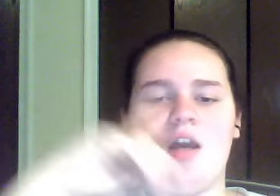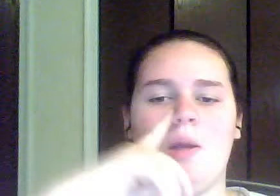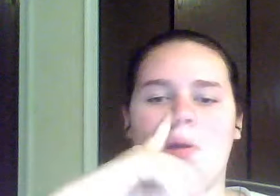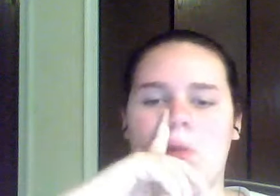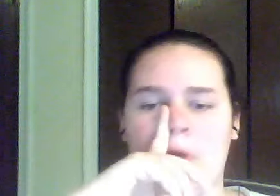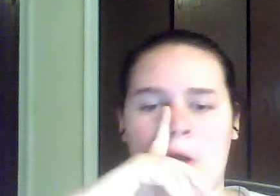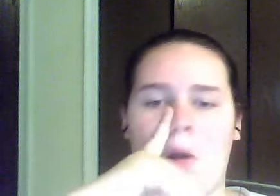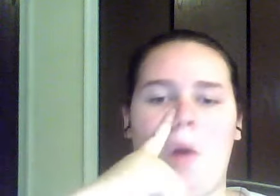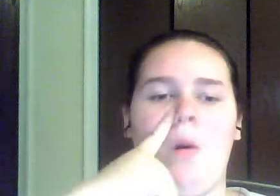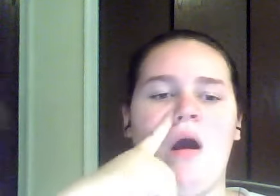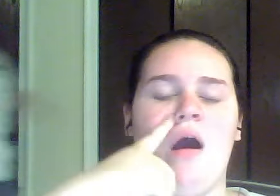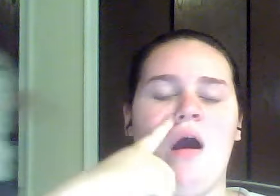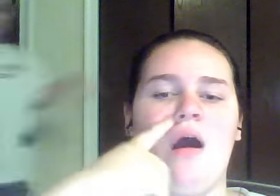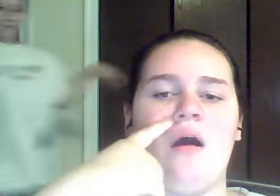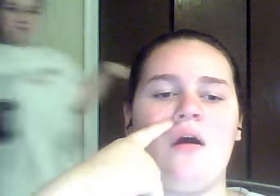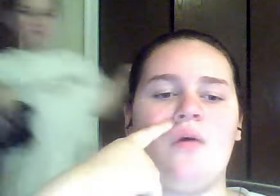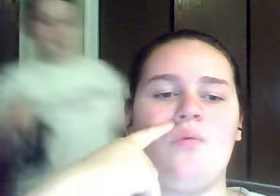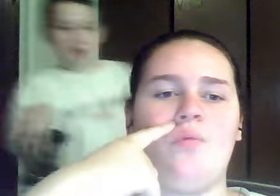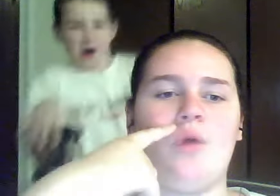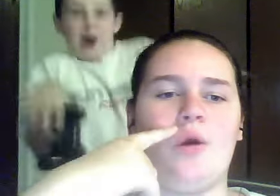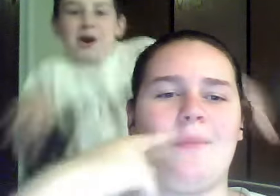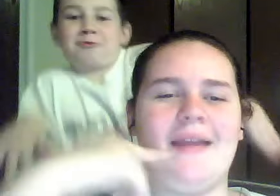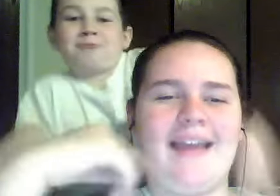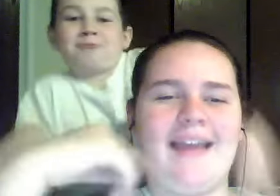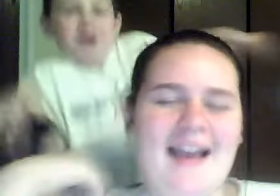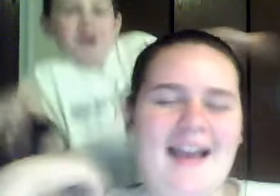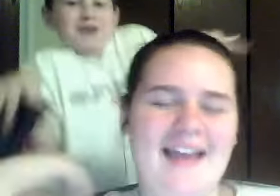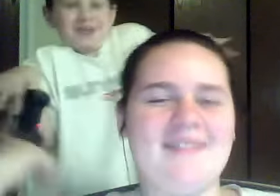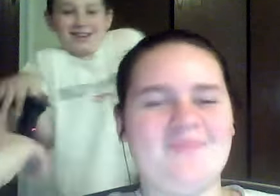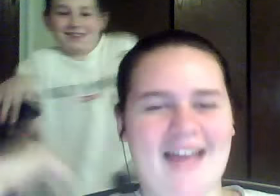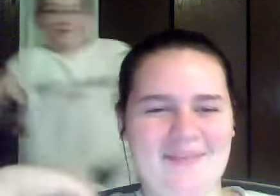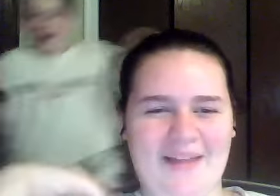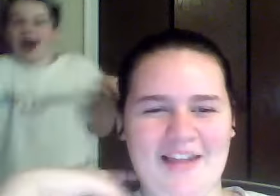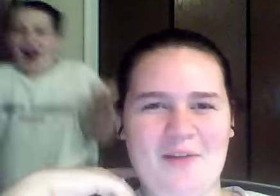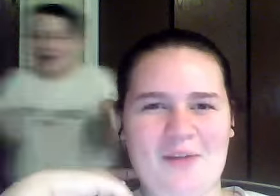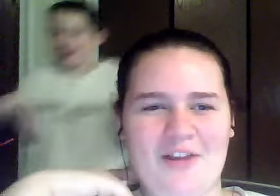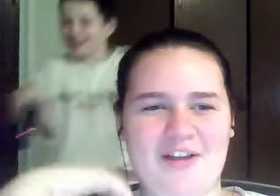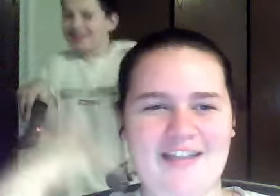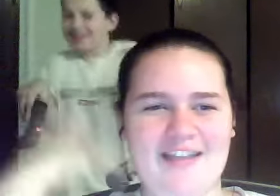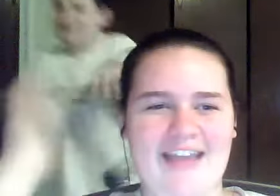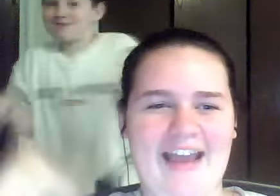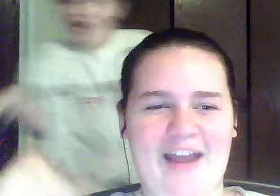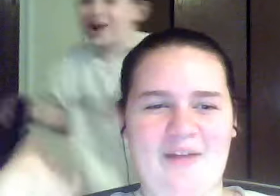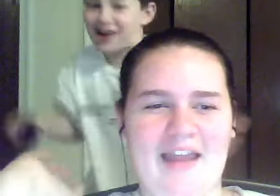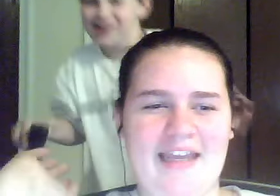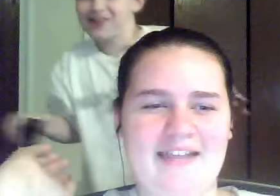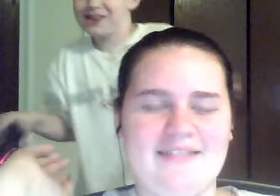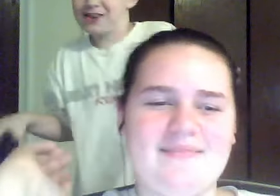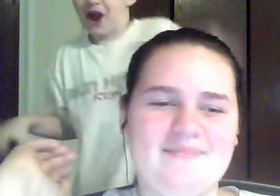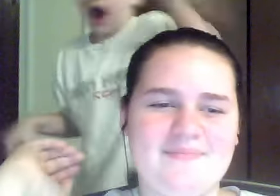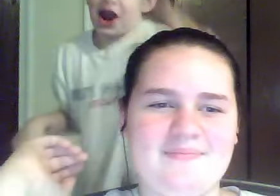So, we're having- That's my little brother, say hi Riley. Hi.